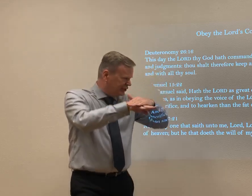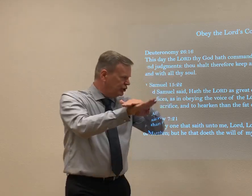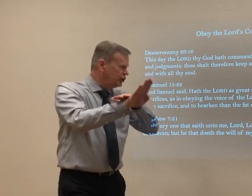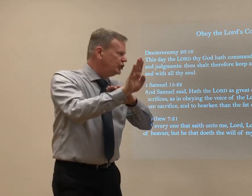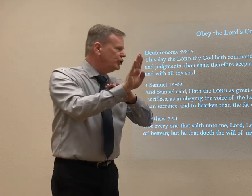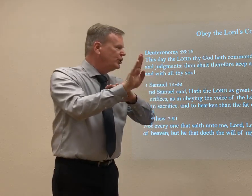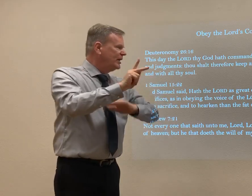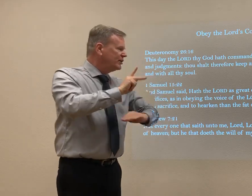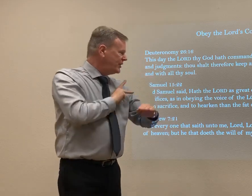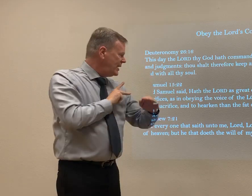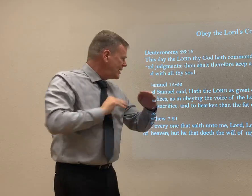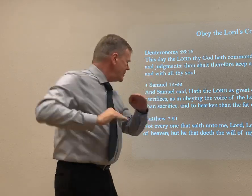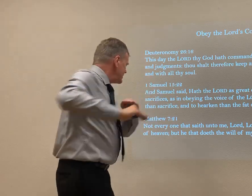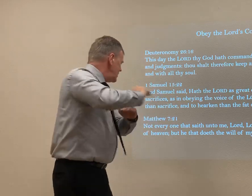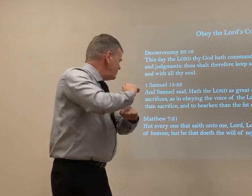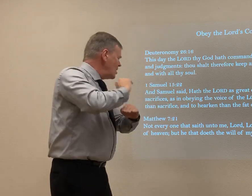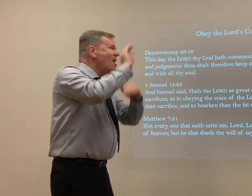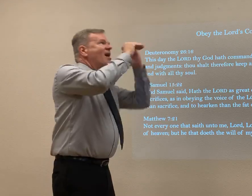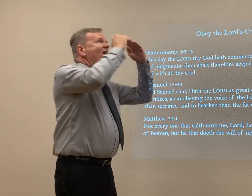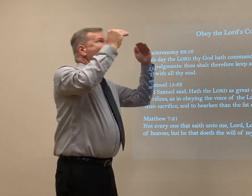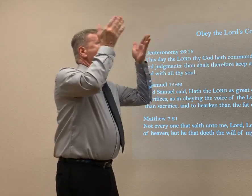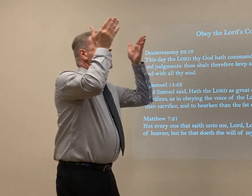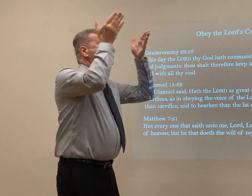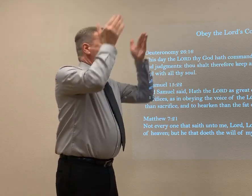Shall enter into the kingdom of heaven.